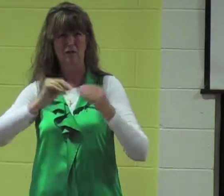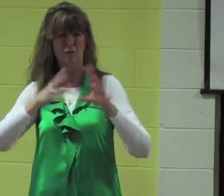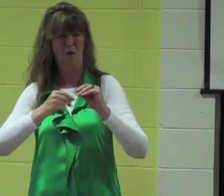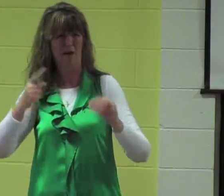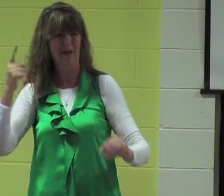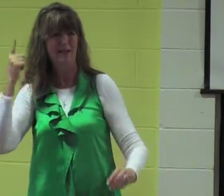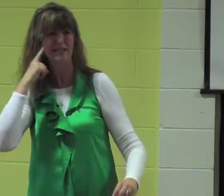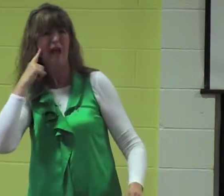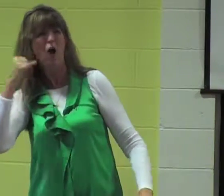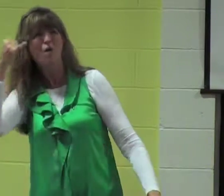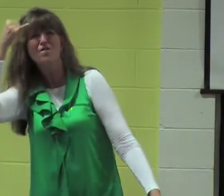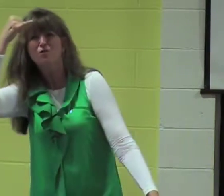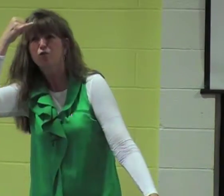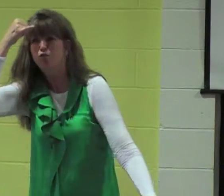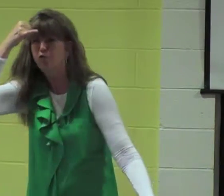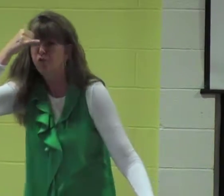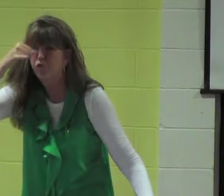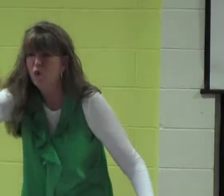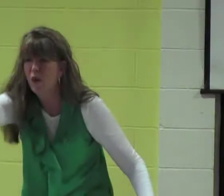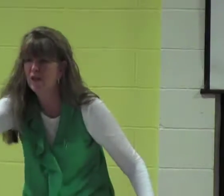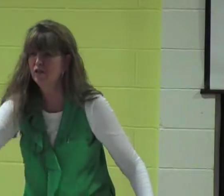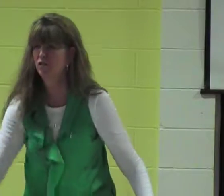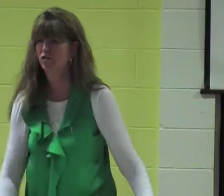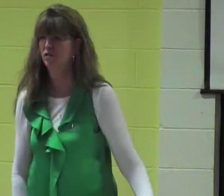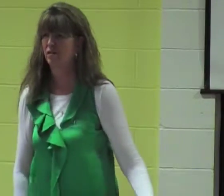they think that that message is foolish.